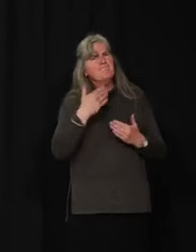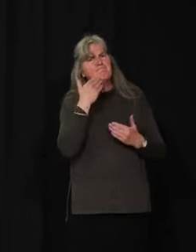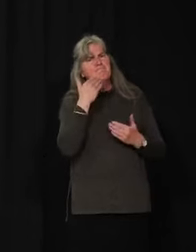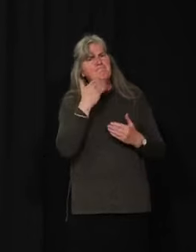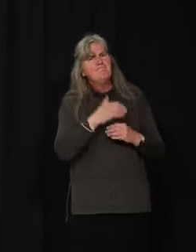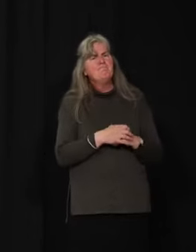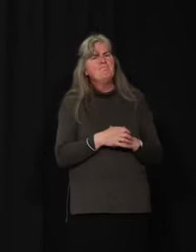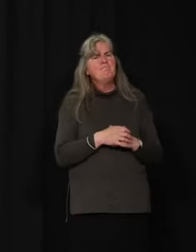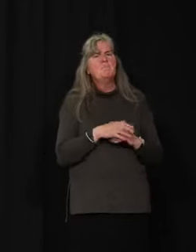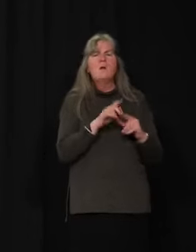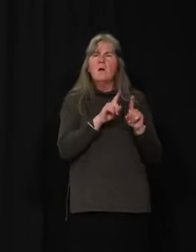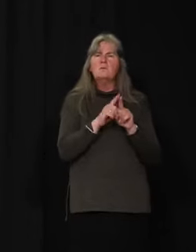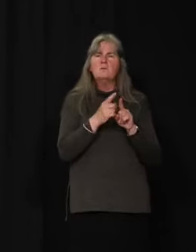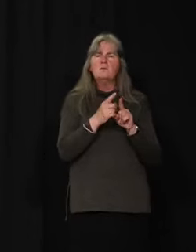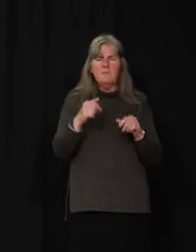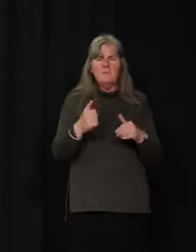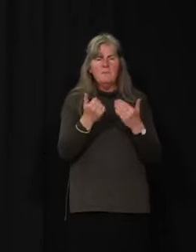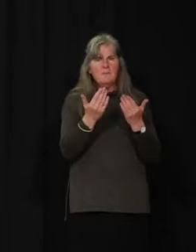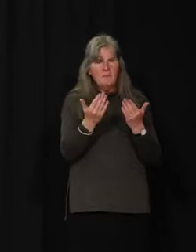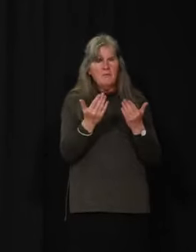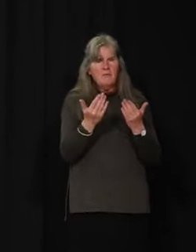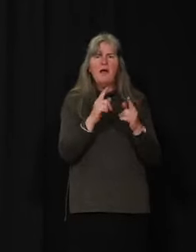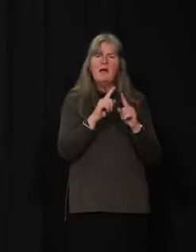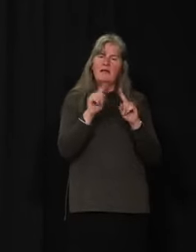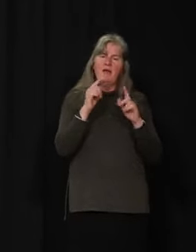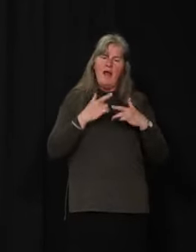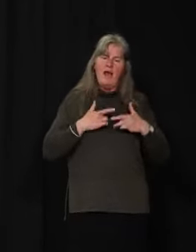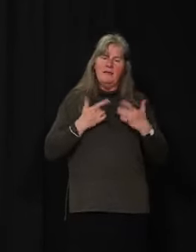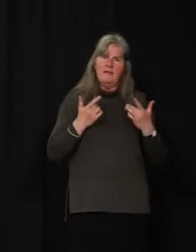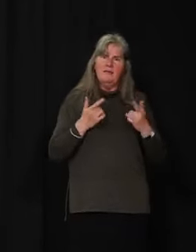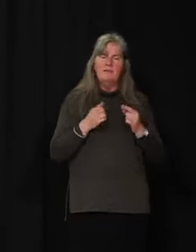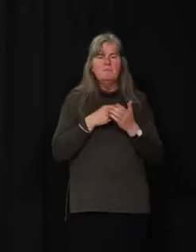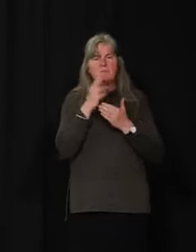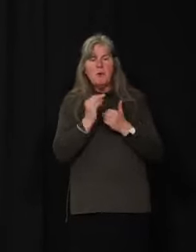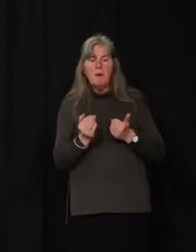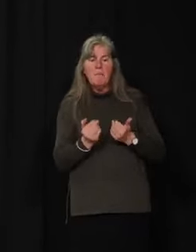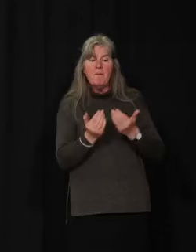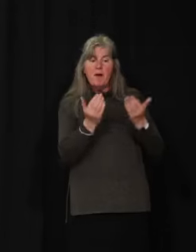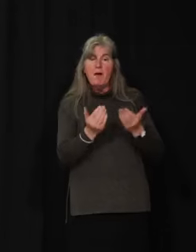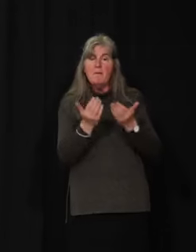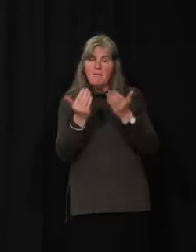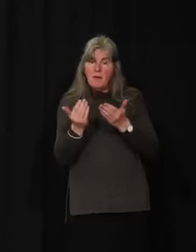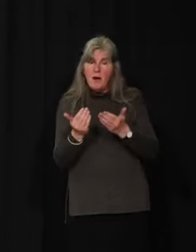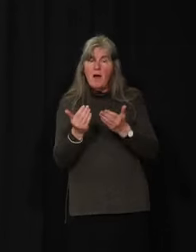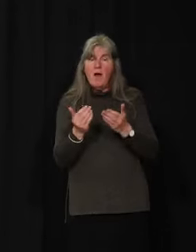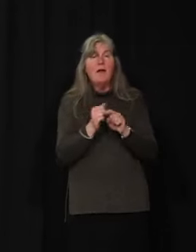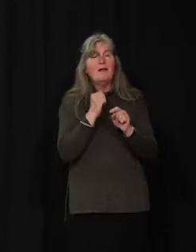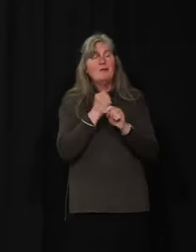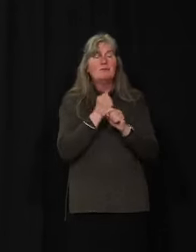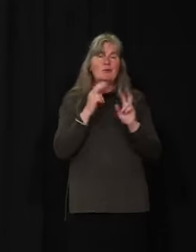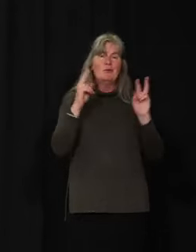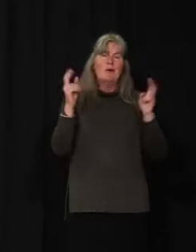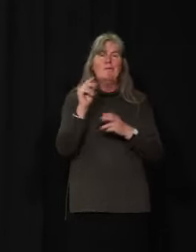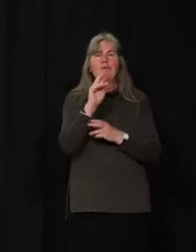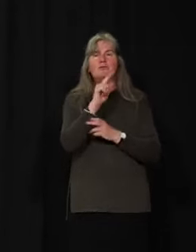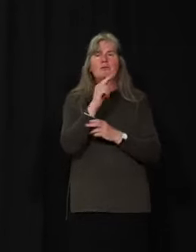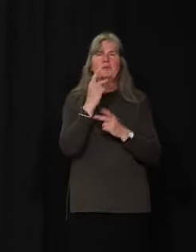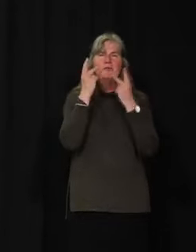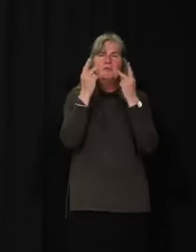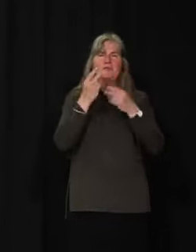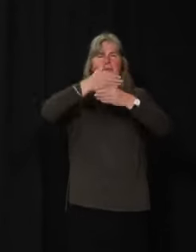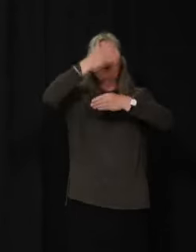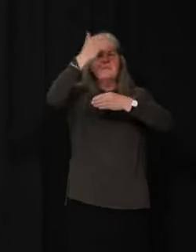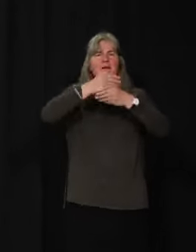are providing a variety of recreational activities and programming and facilitating virtual visits, window